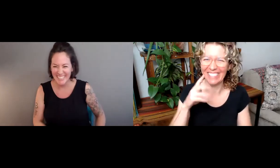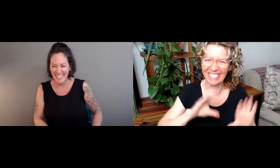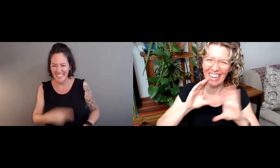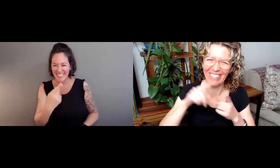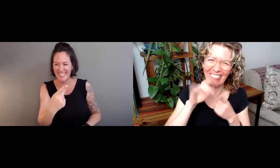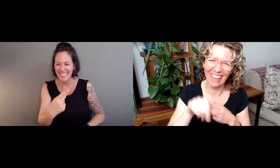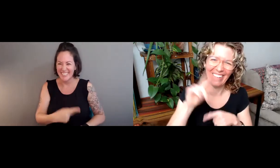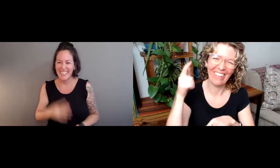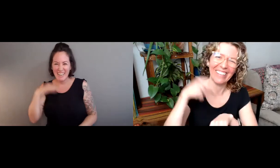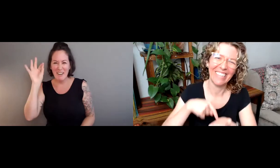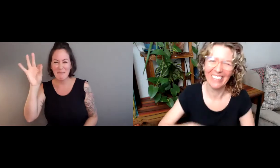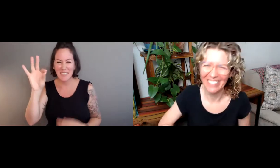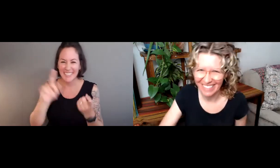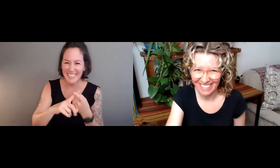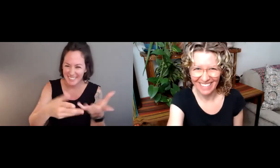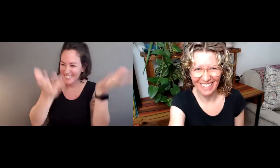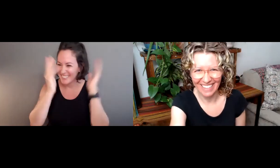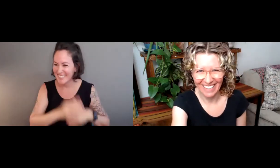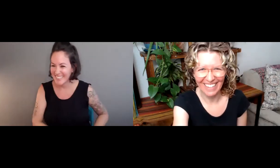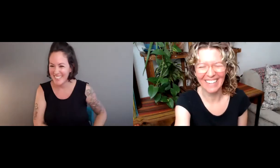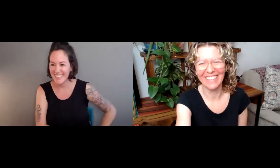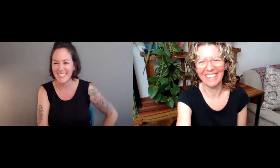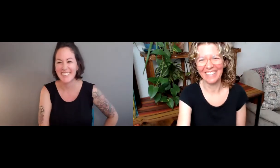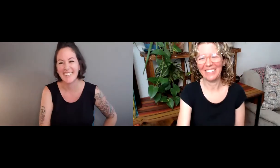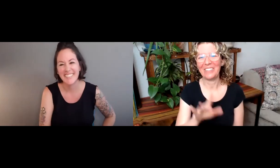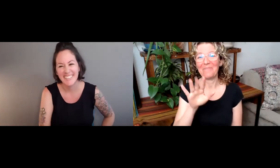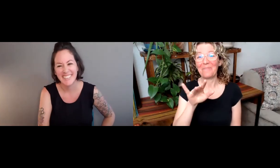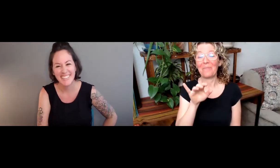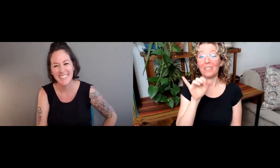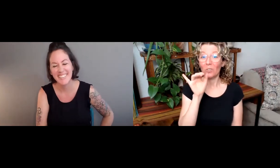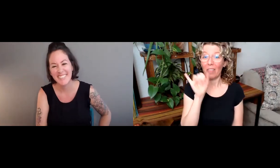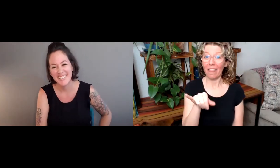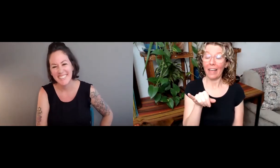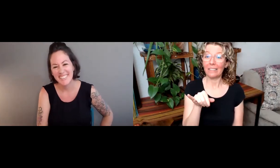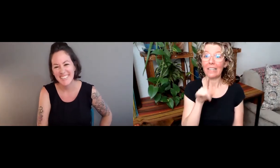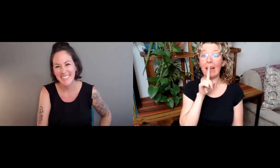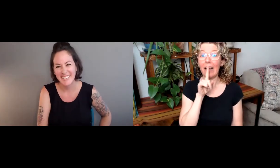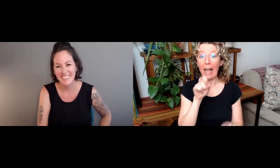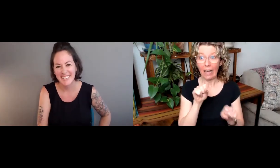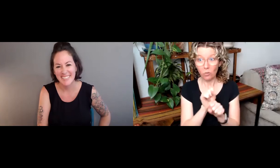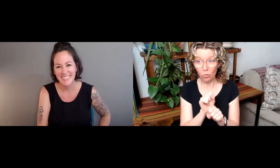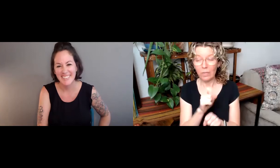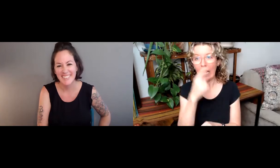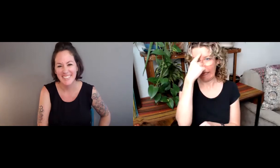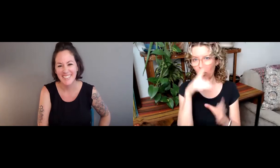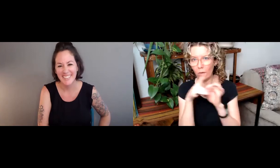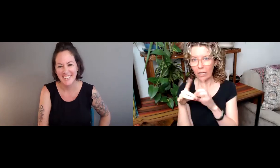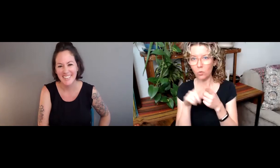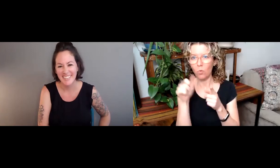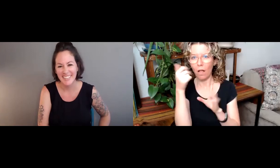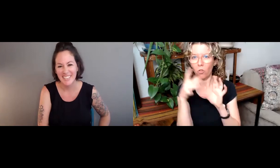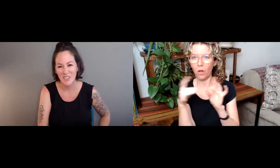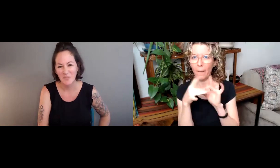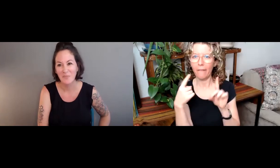Of course, I know we've had this chat several times. This is a popular topic of conversation for us.